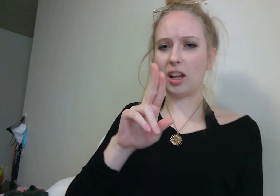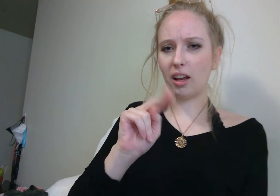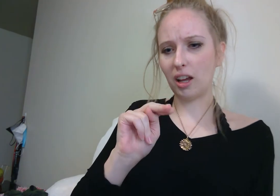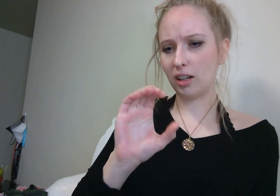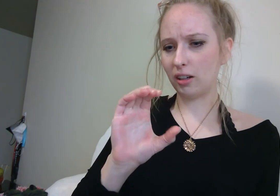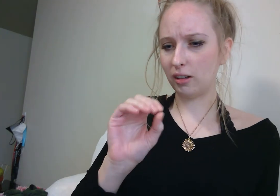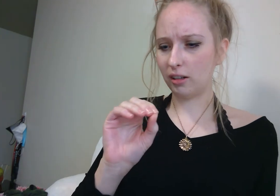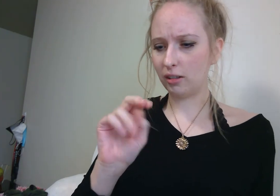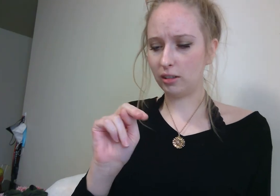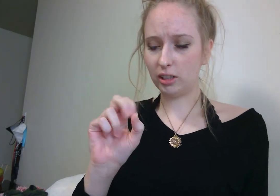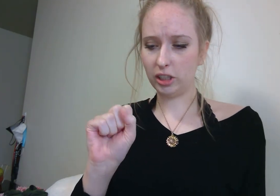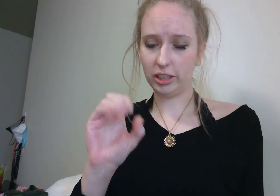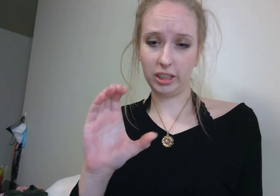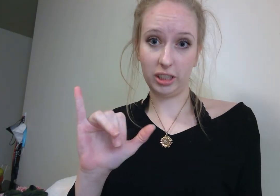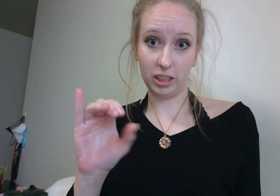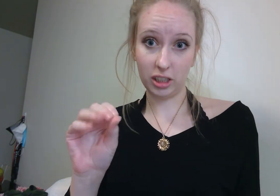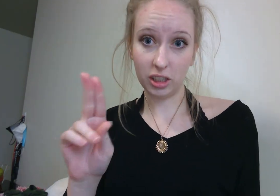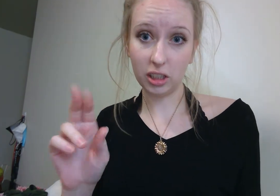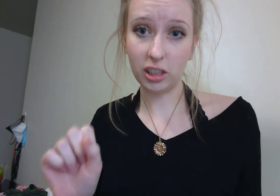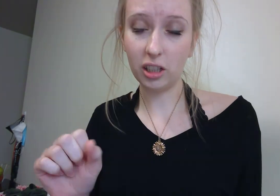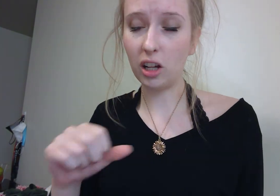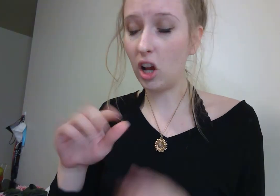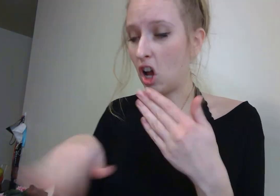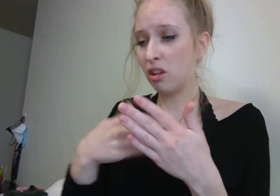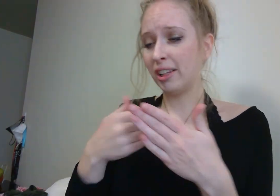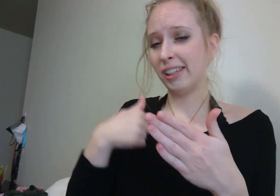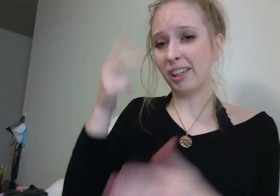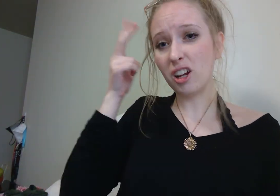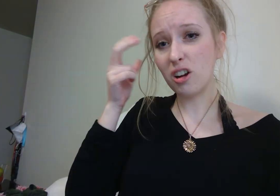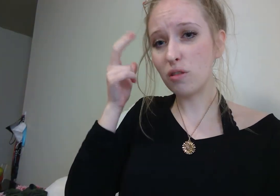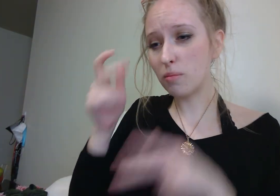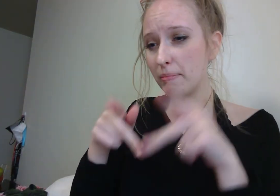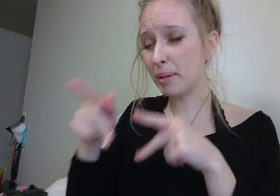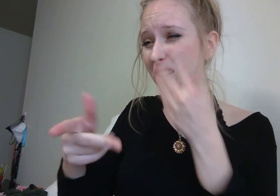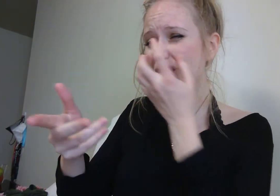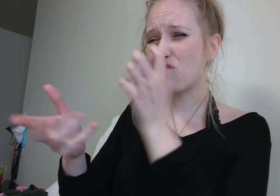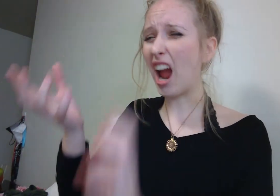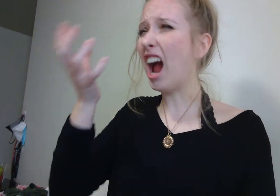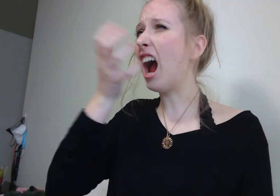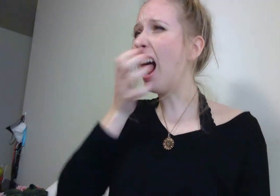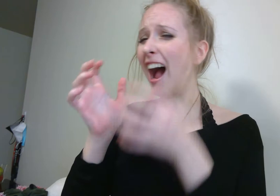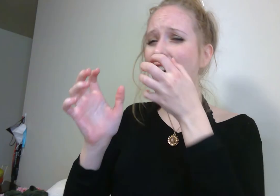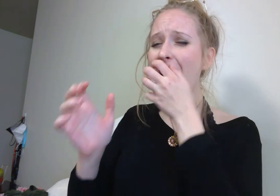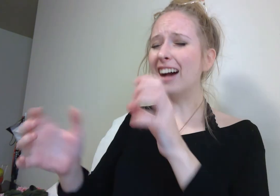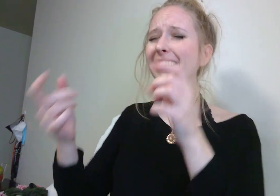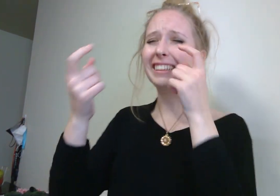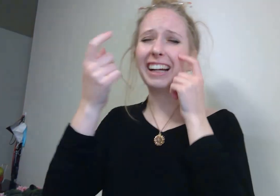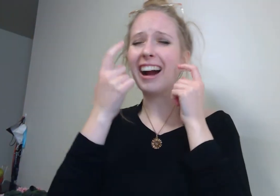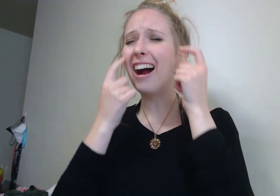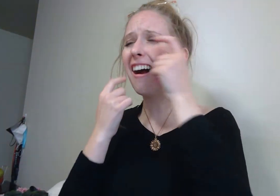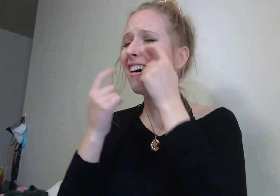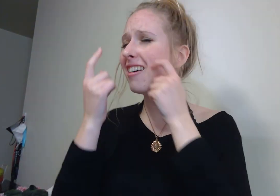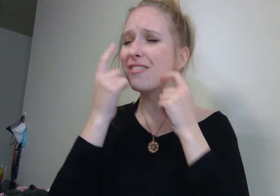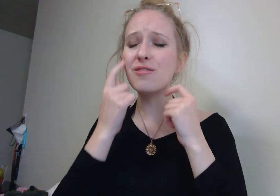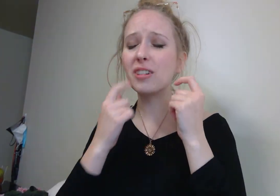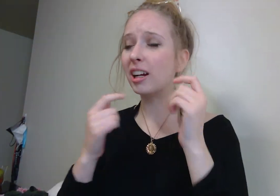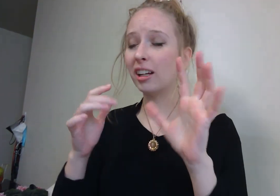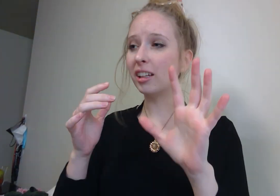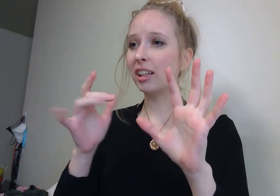All I heard were people screaming. Screaming bloody murder. All sorts of cries. At that moment, I thought,